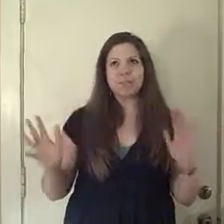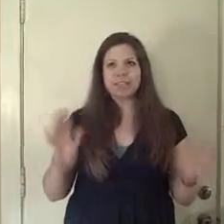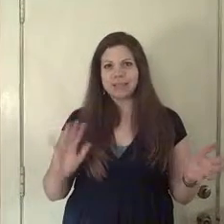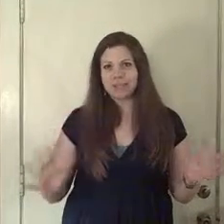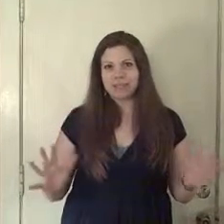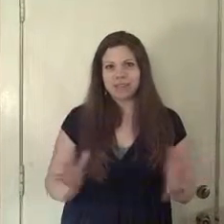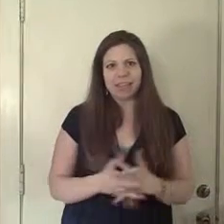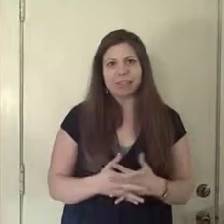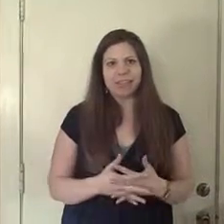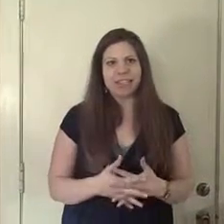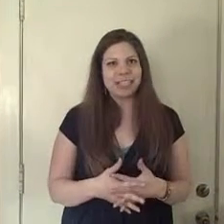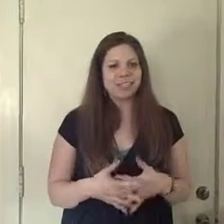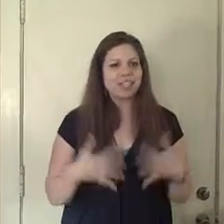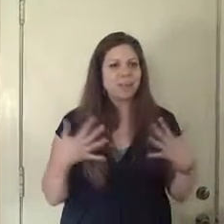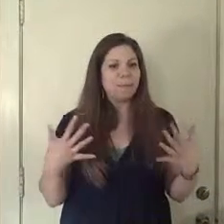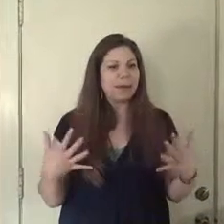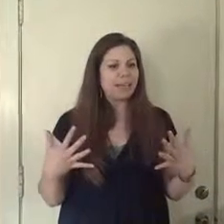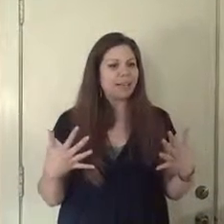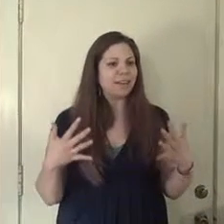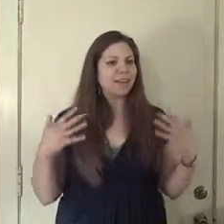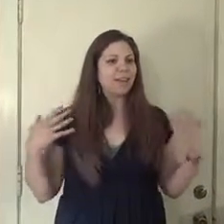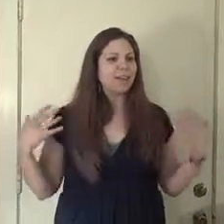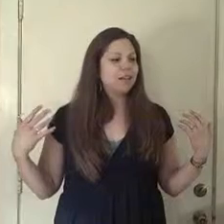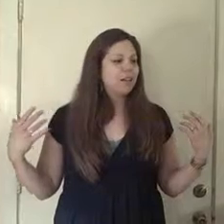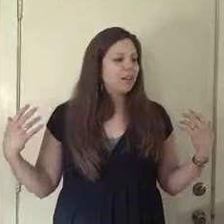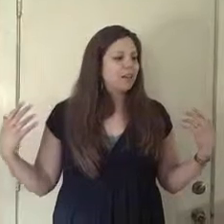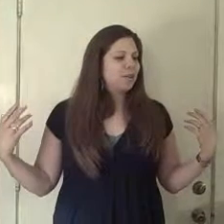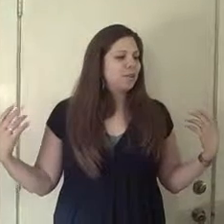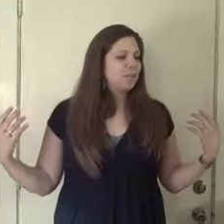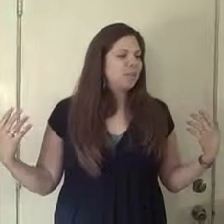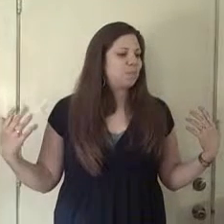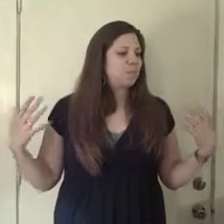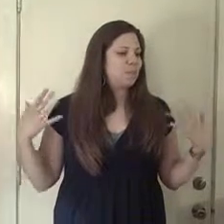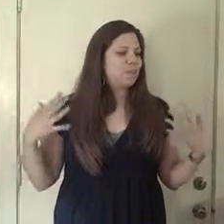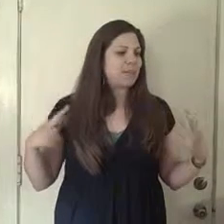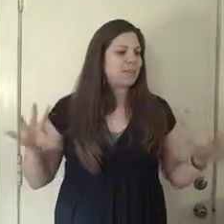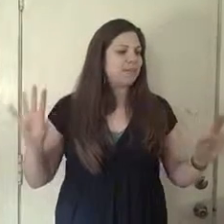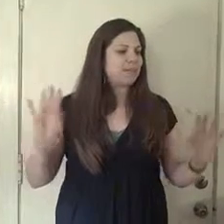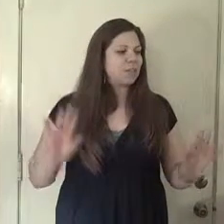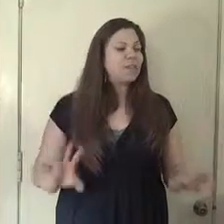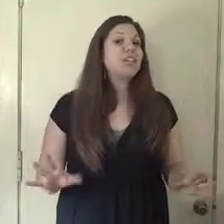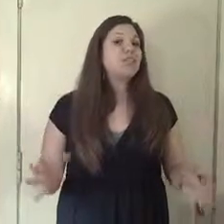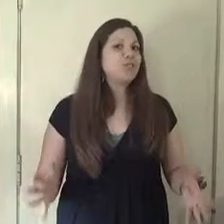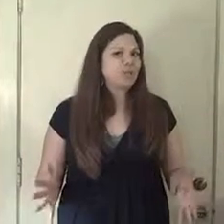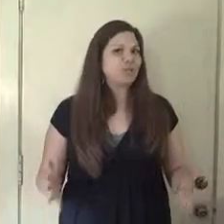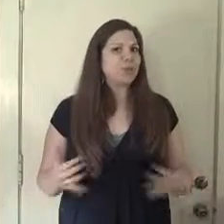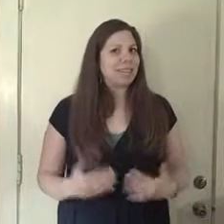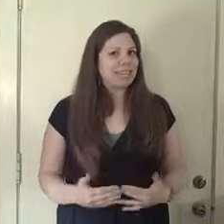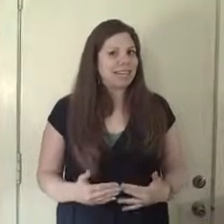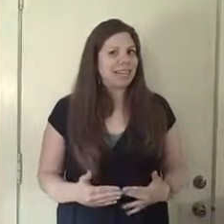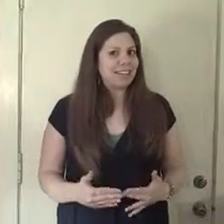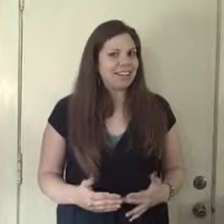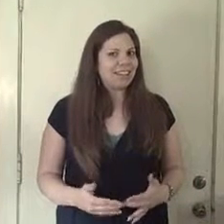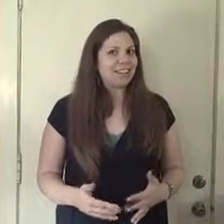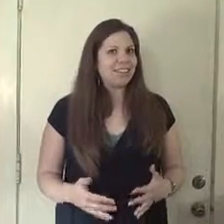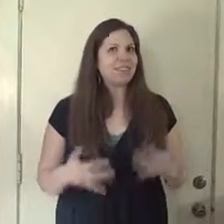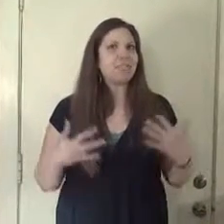space that we're living in. was nice to just come back and really be reintroduced to what my style is, to